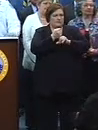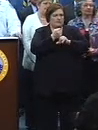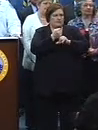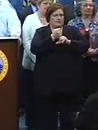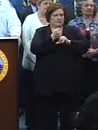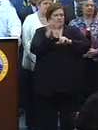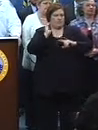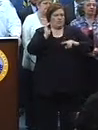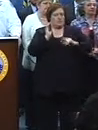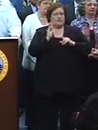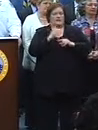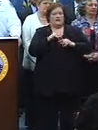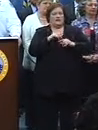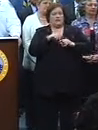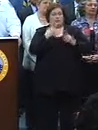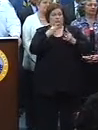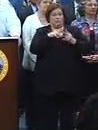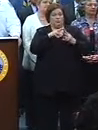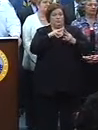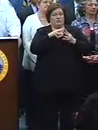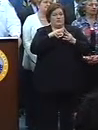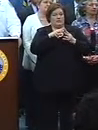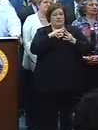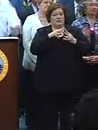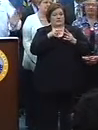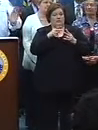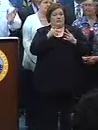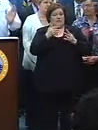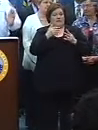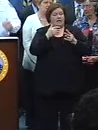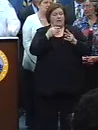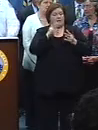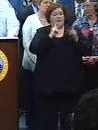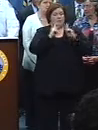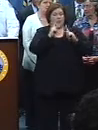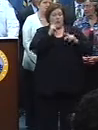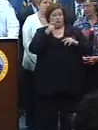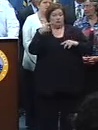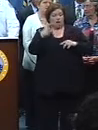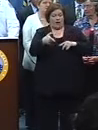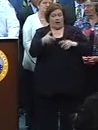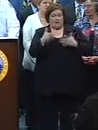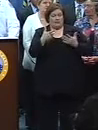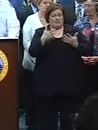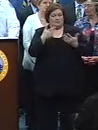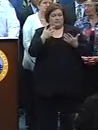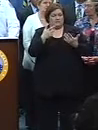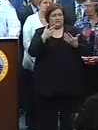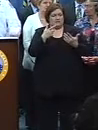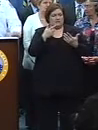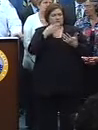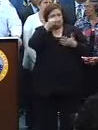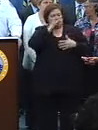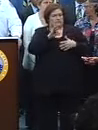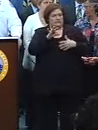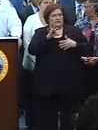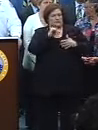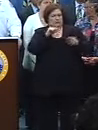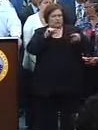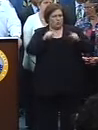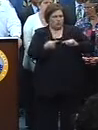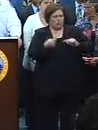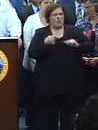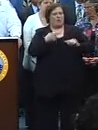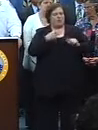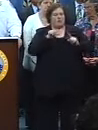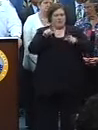violent crimes. The two victims, however, received incredibly minor injuries, or any injuries, not minor, but they received minor injuries. As far as we know, they